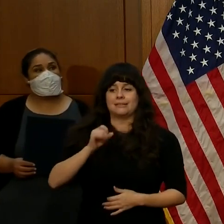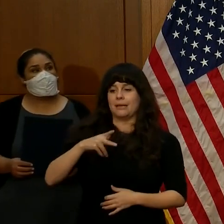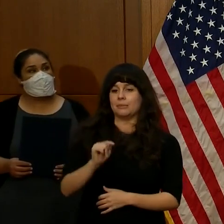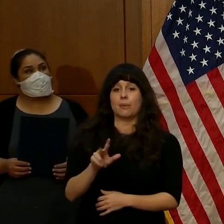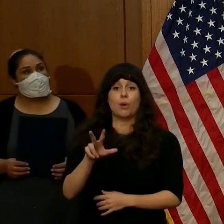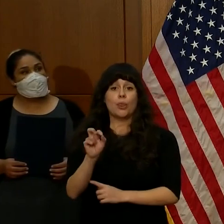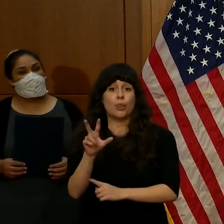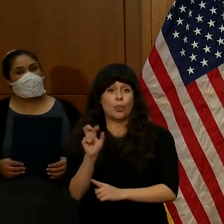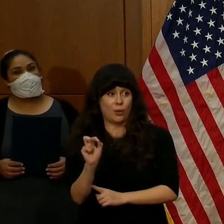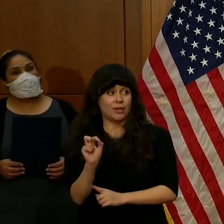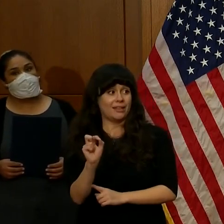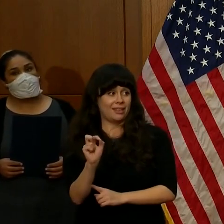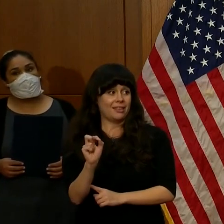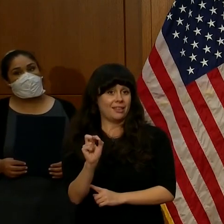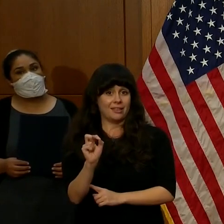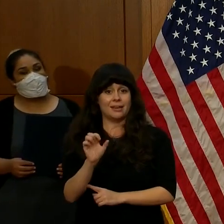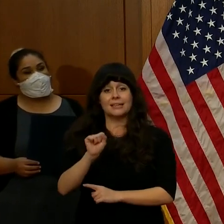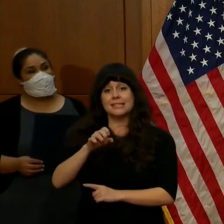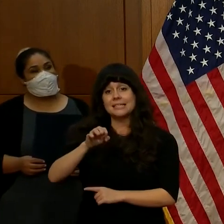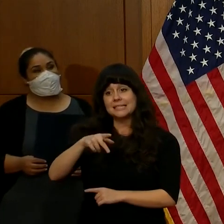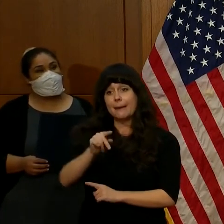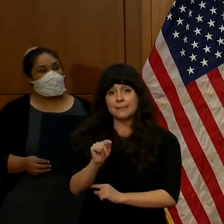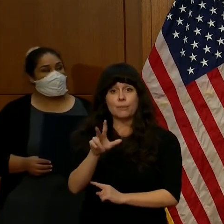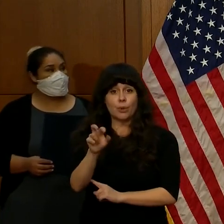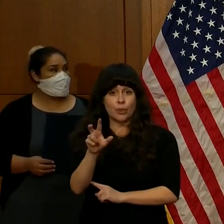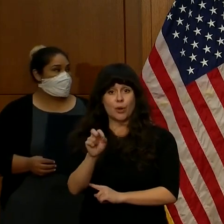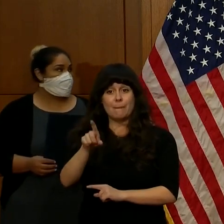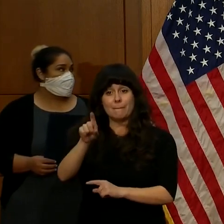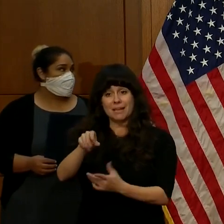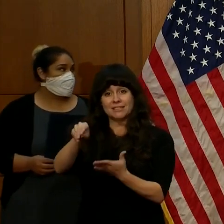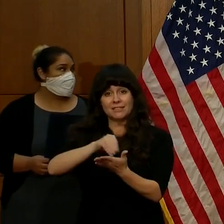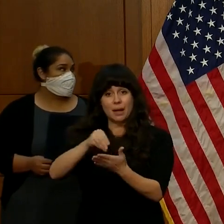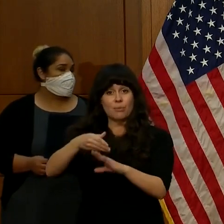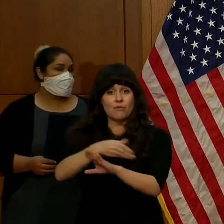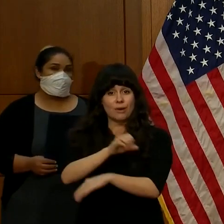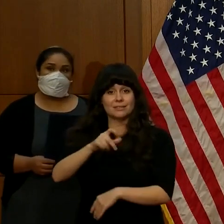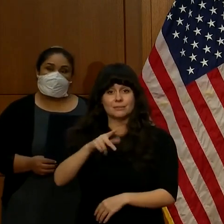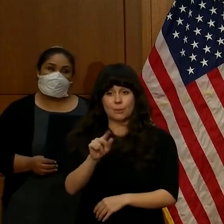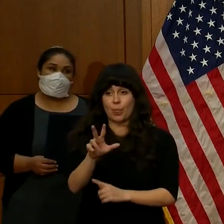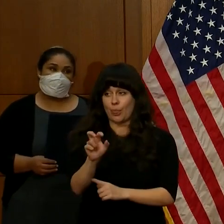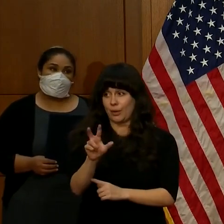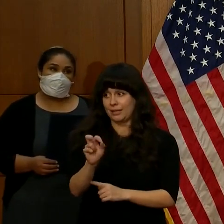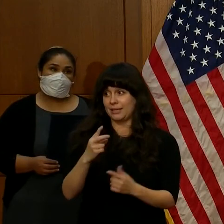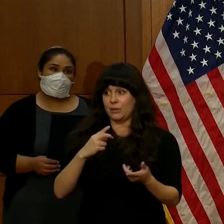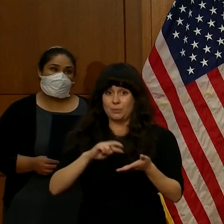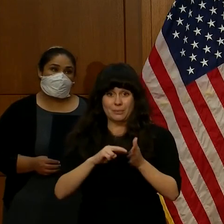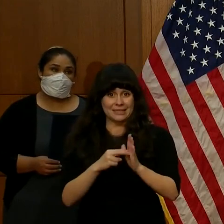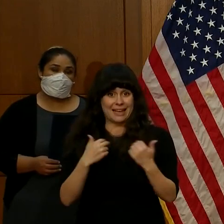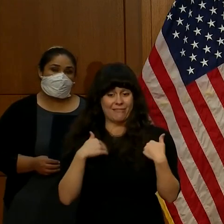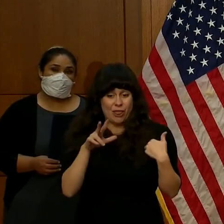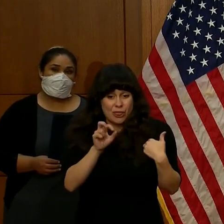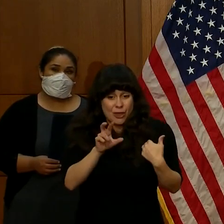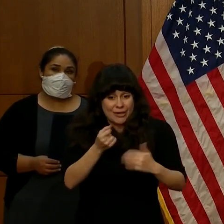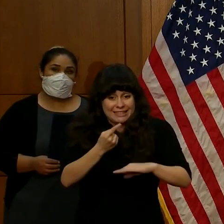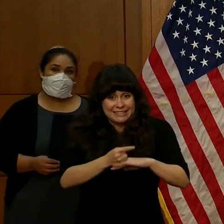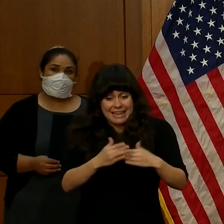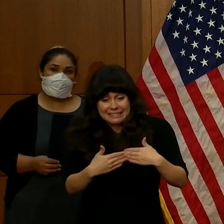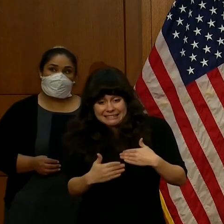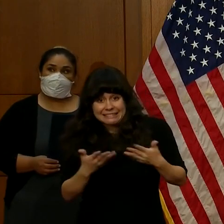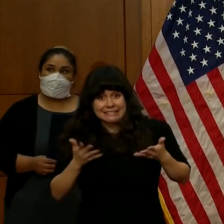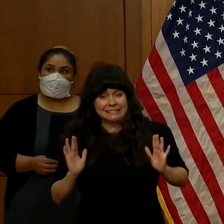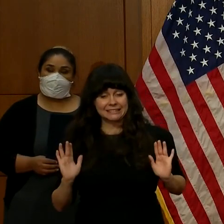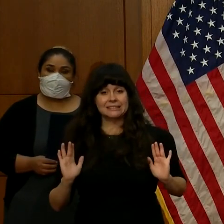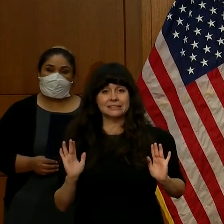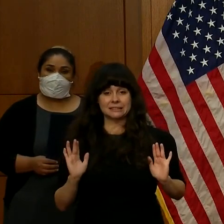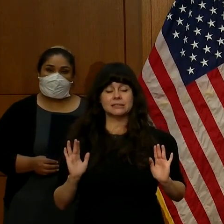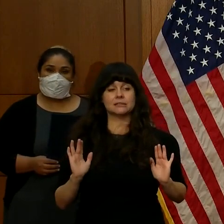deadline is September the 30th. We have just 30 days to get this done, Virginia. I want you to know